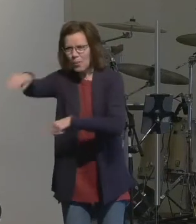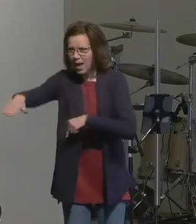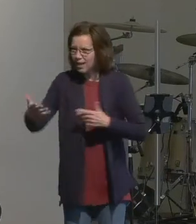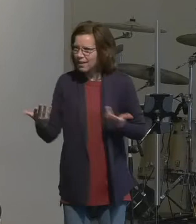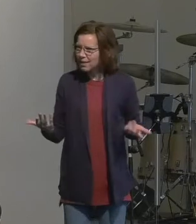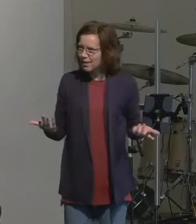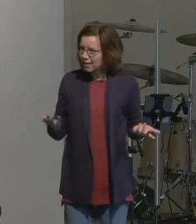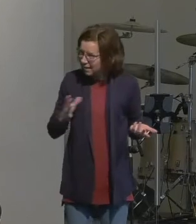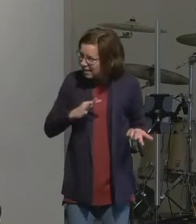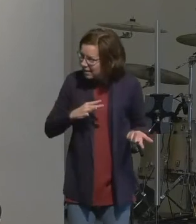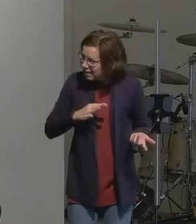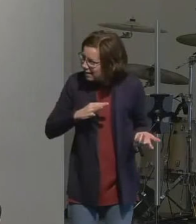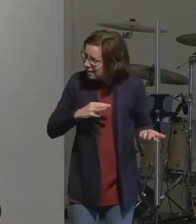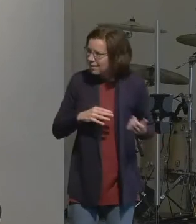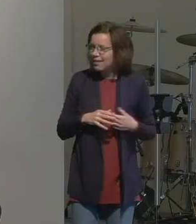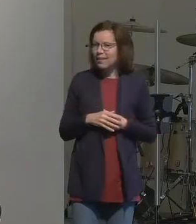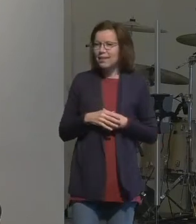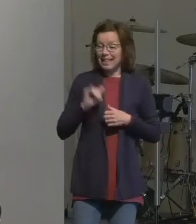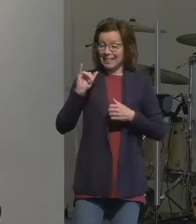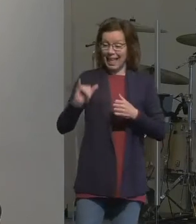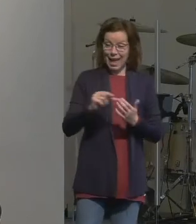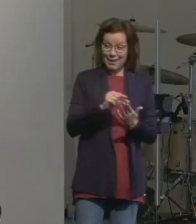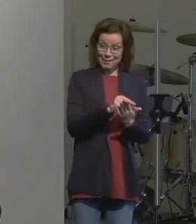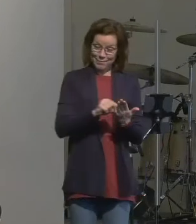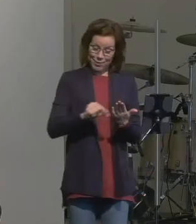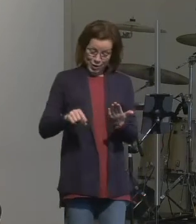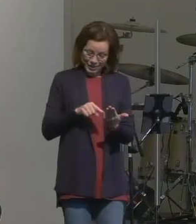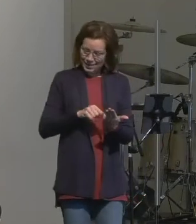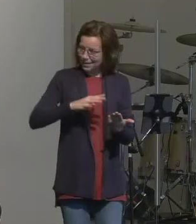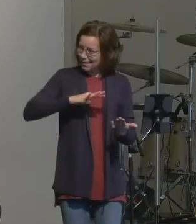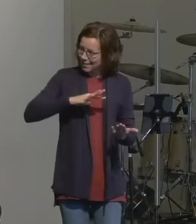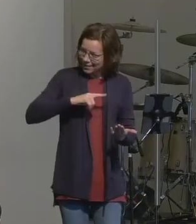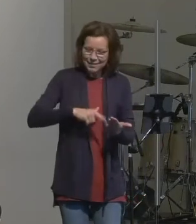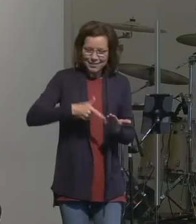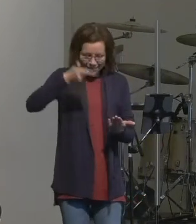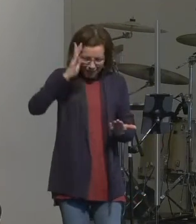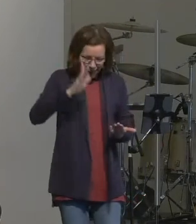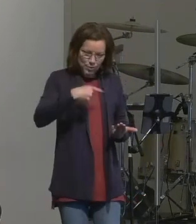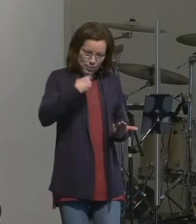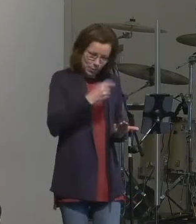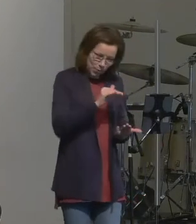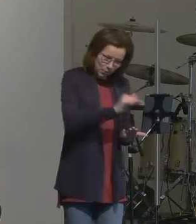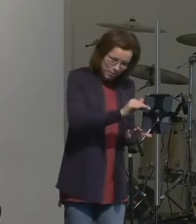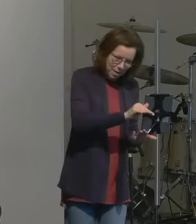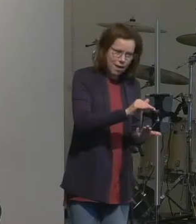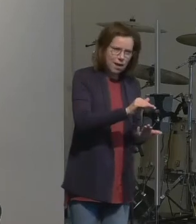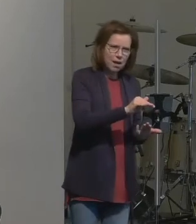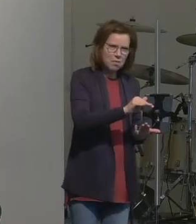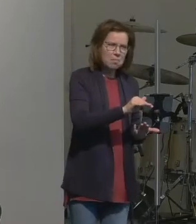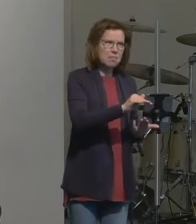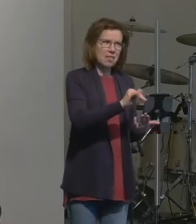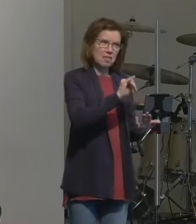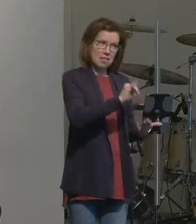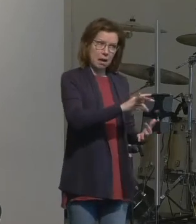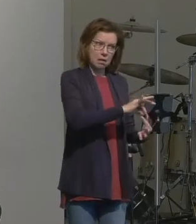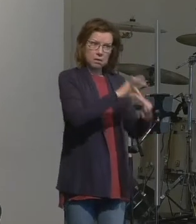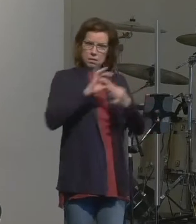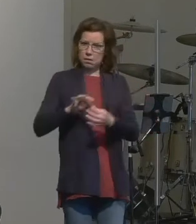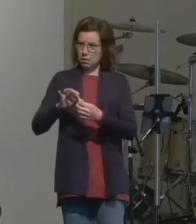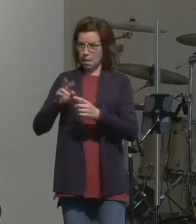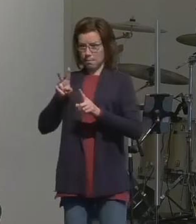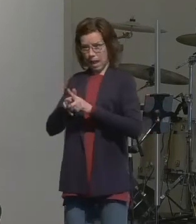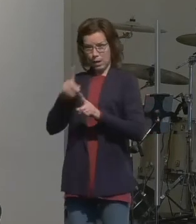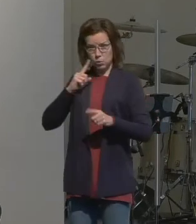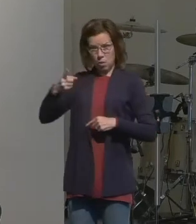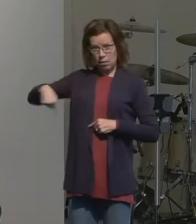in this small verse this is where God tells him this now for us what does that mean for us it means that as a church